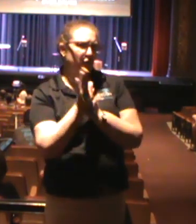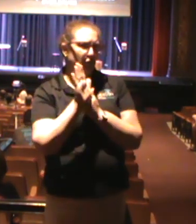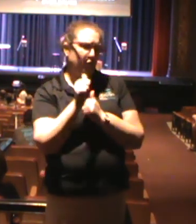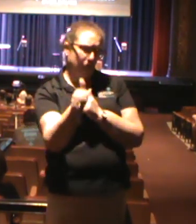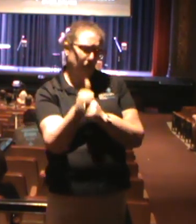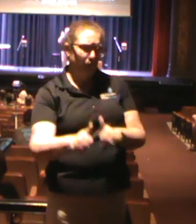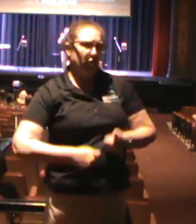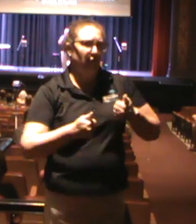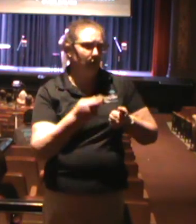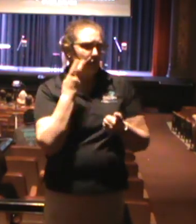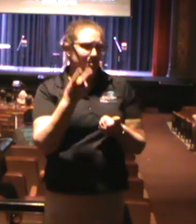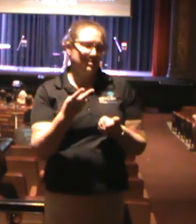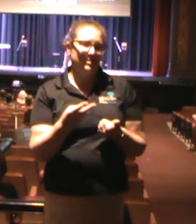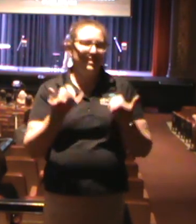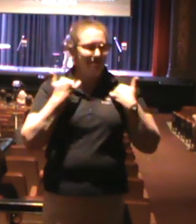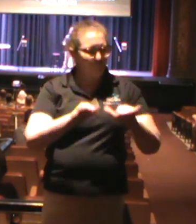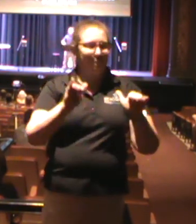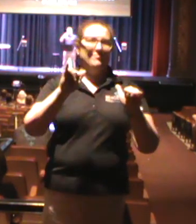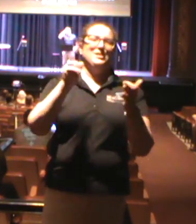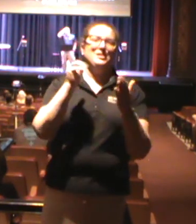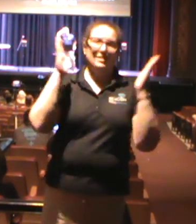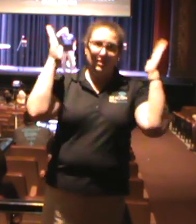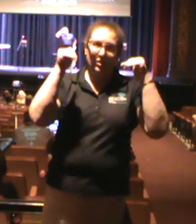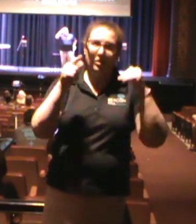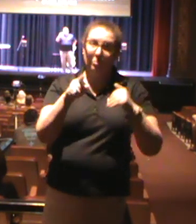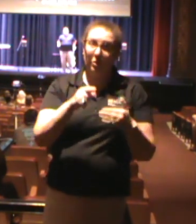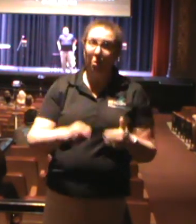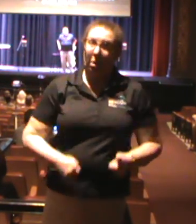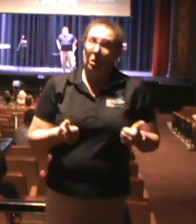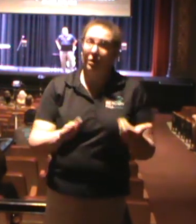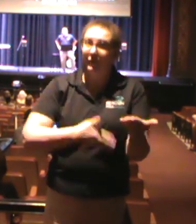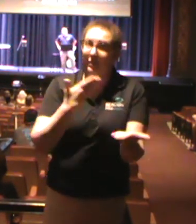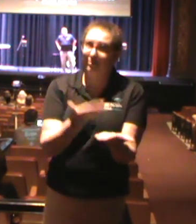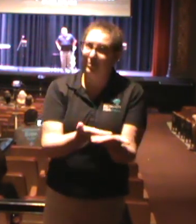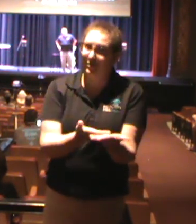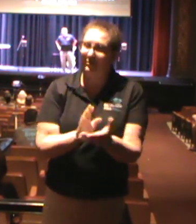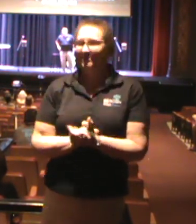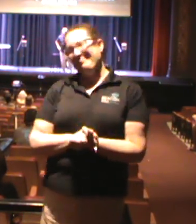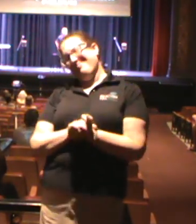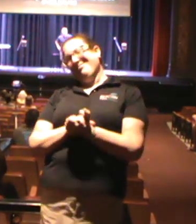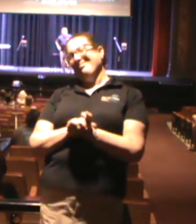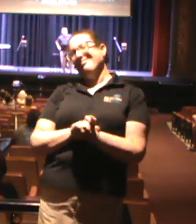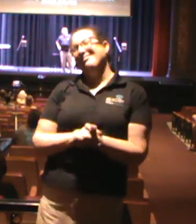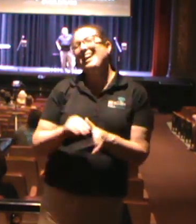hope. You are living proof. Y have fun yet this morning?